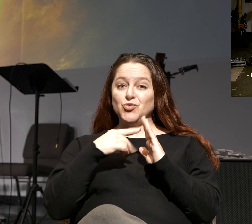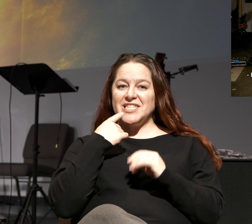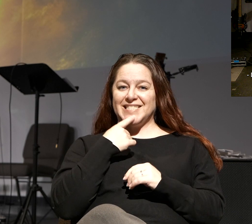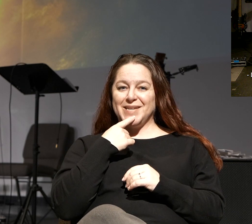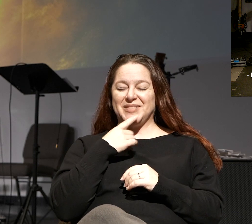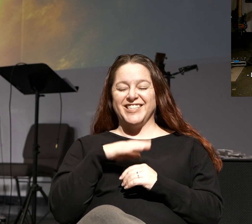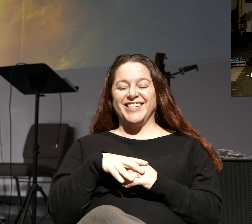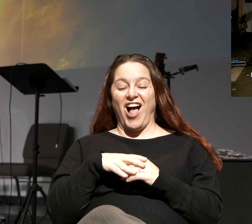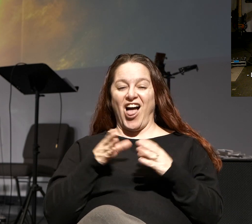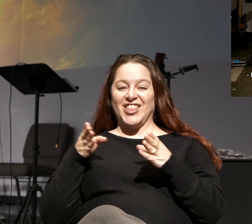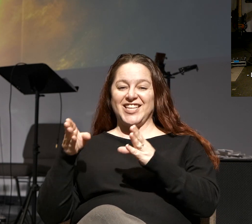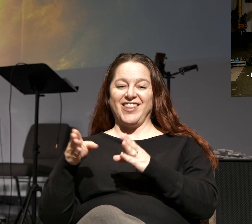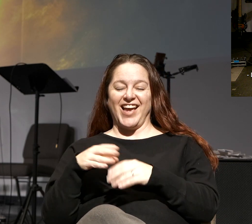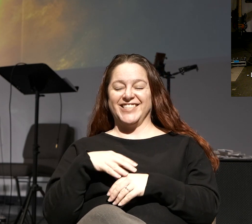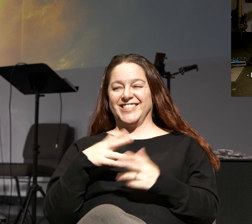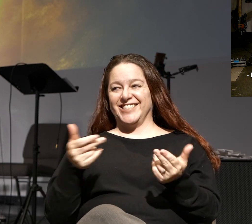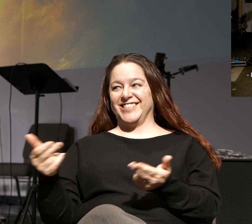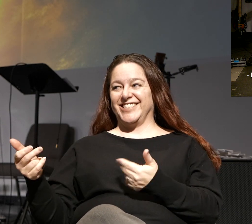on the sideline. Okay.